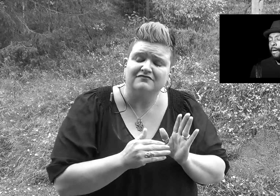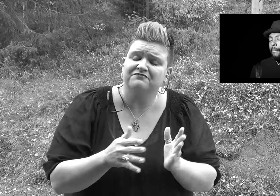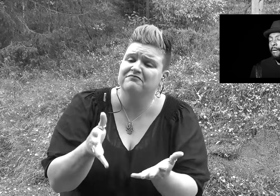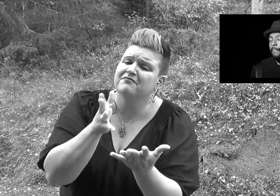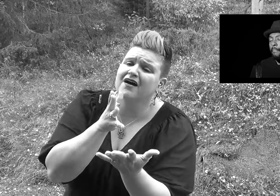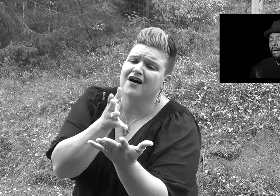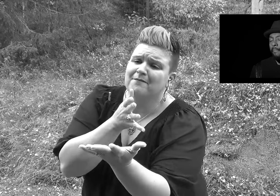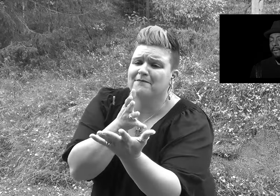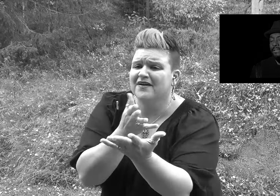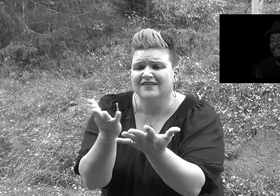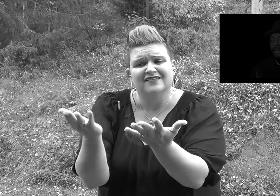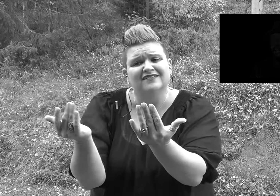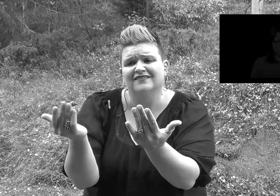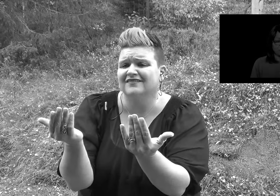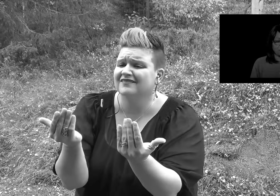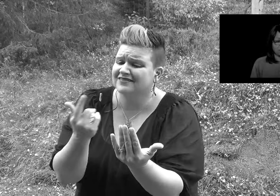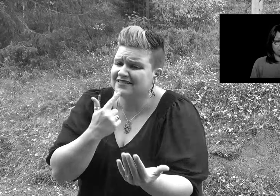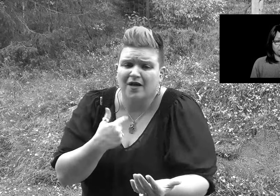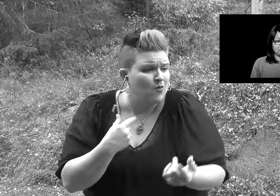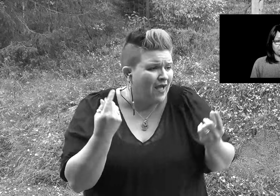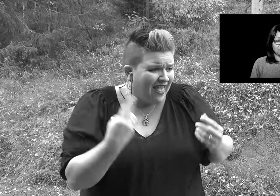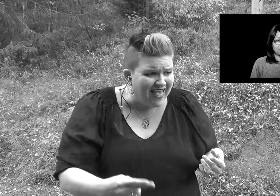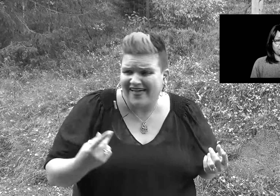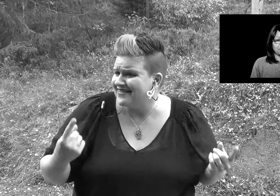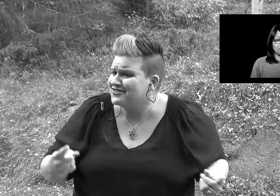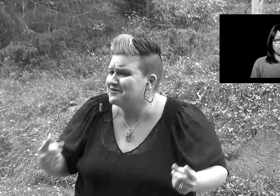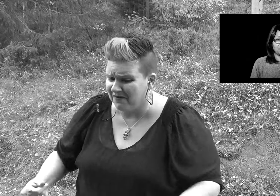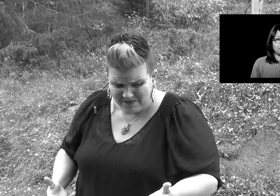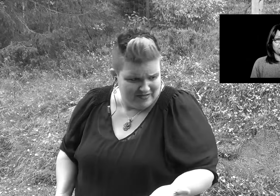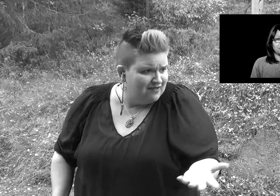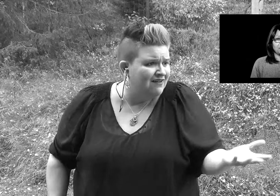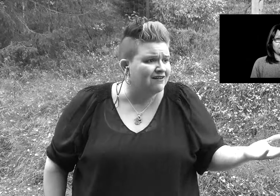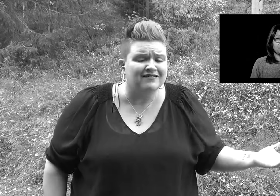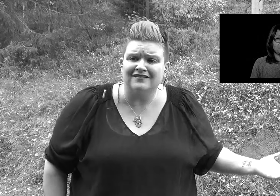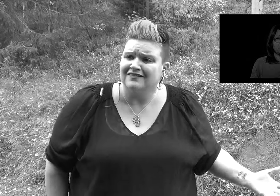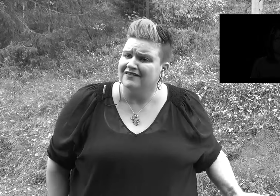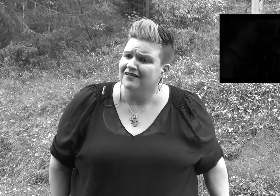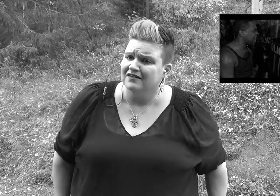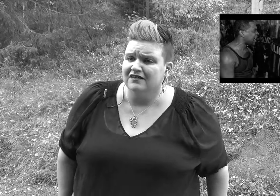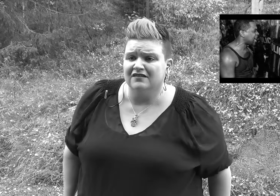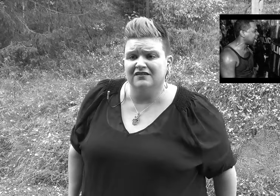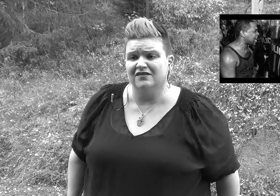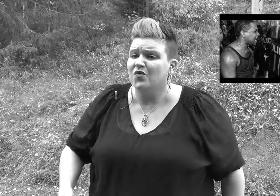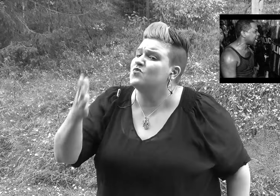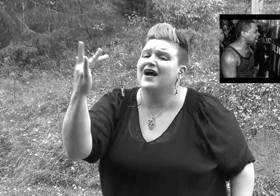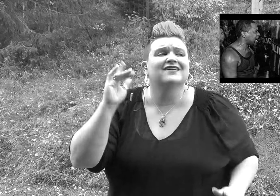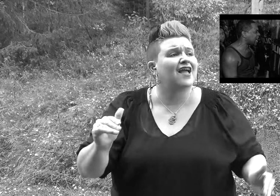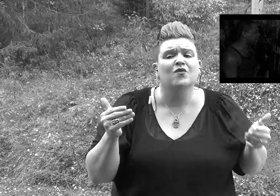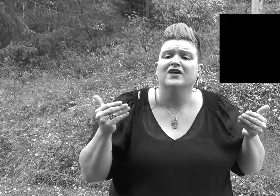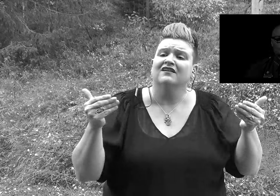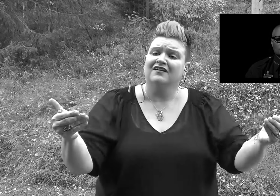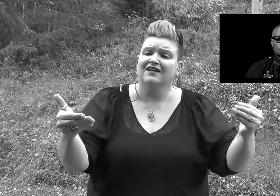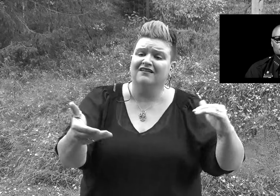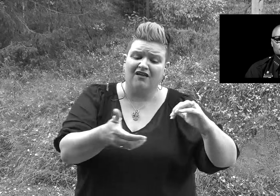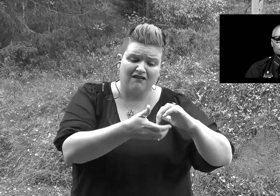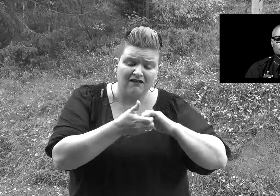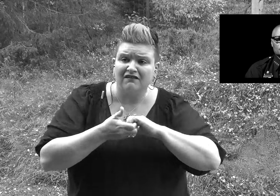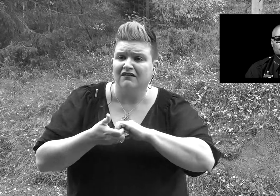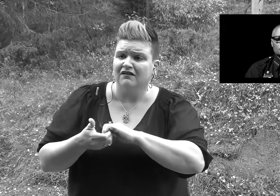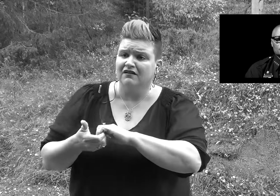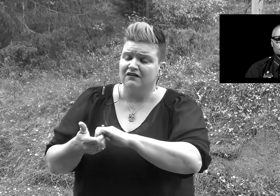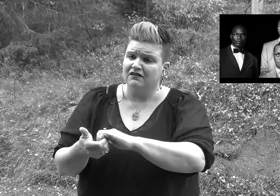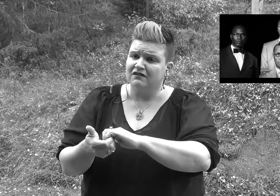Mama, mama, mama, mama, tell us What the hell is going on? Can't we all just get along?